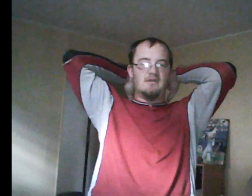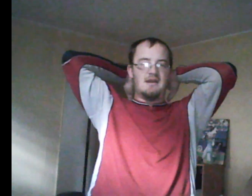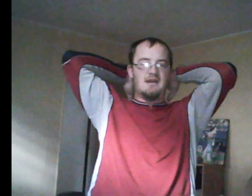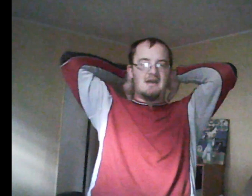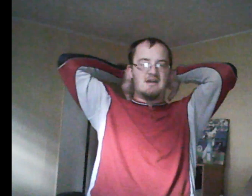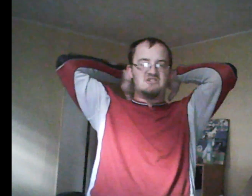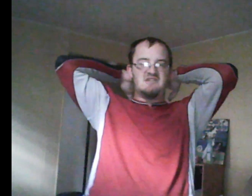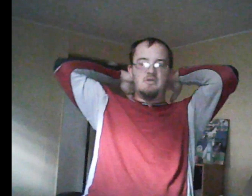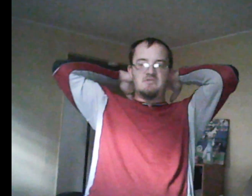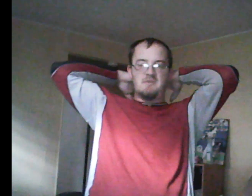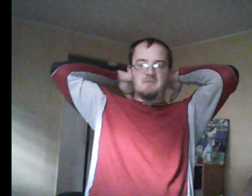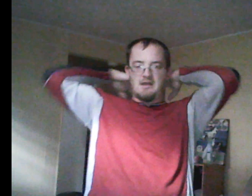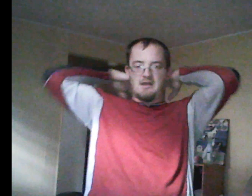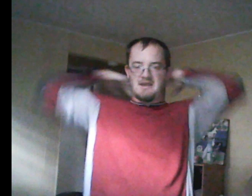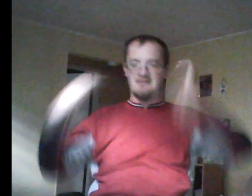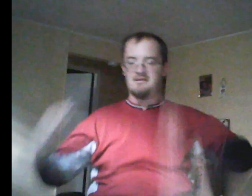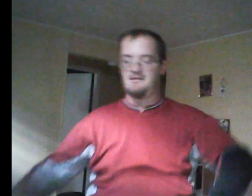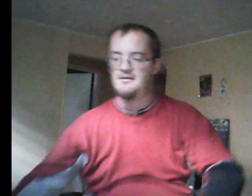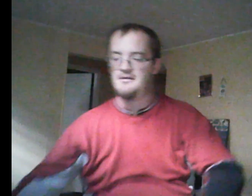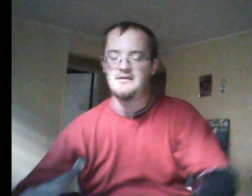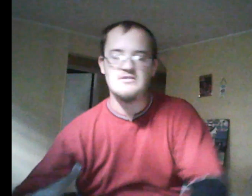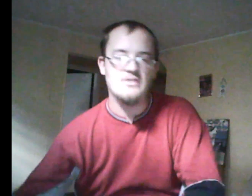Because, you know, Radich poked the bear with Emma in season two.